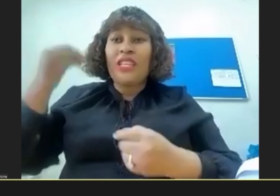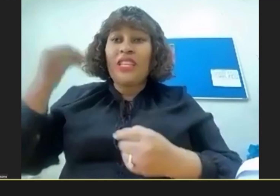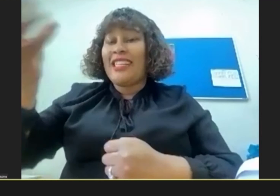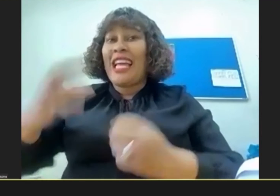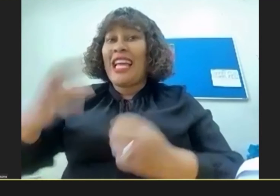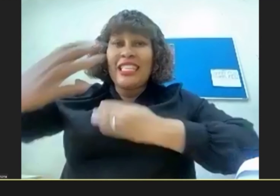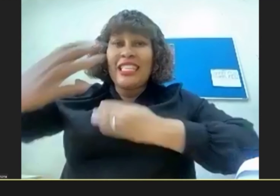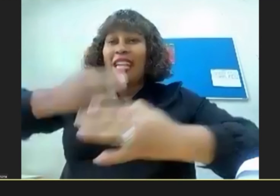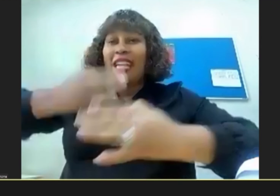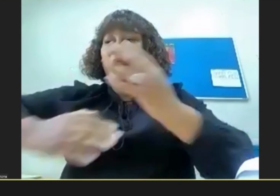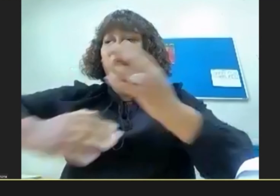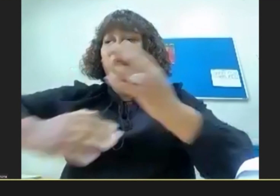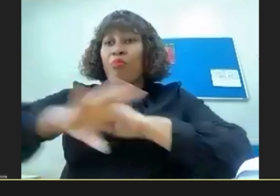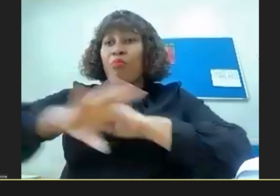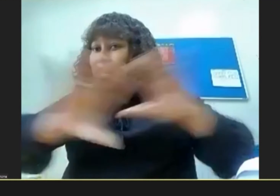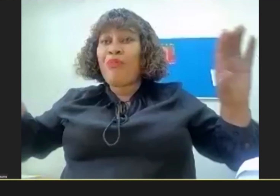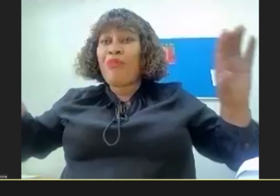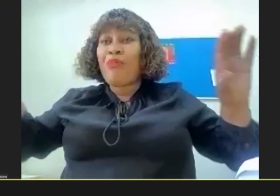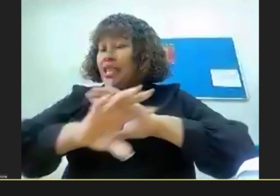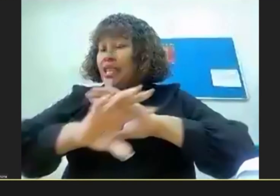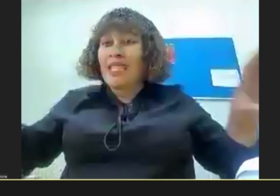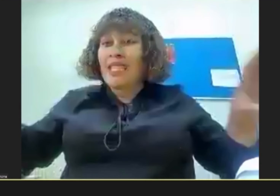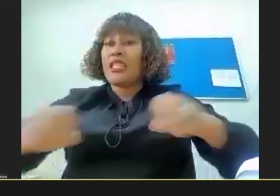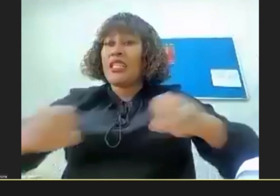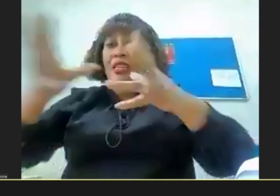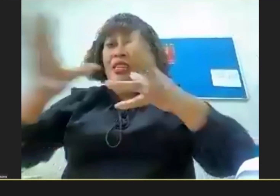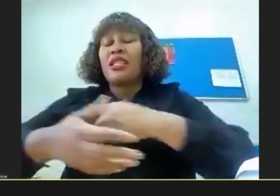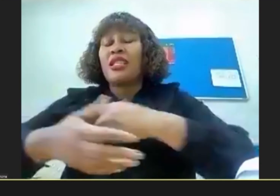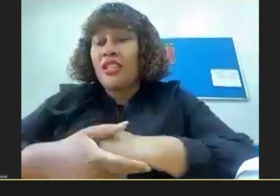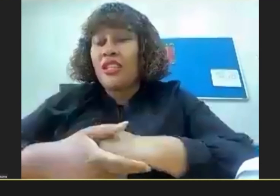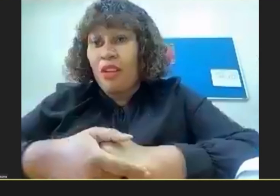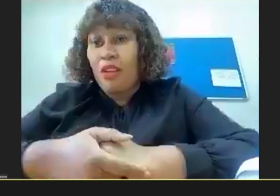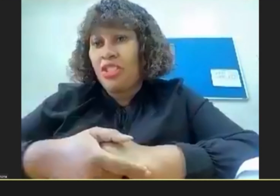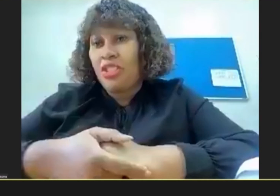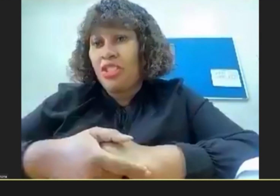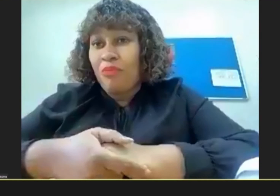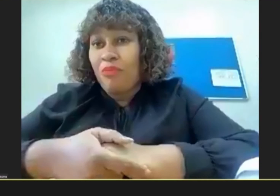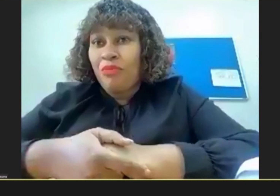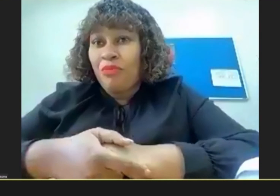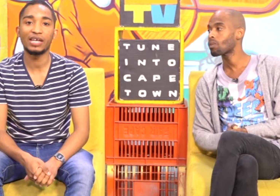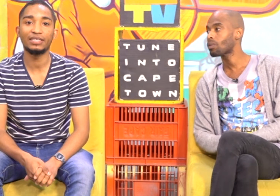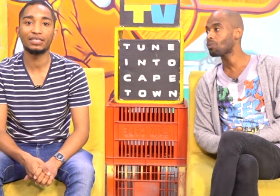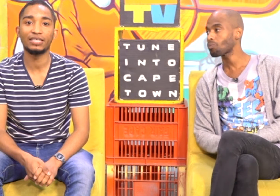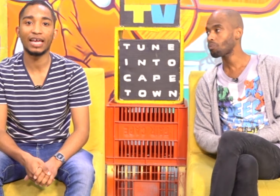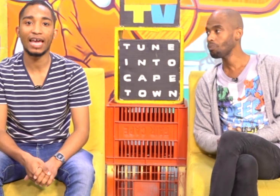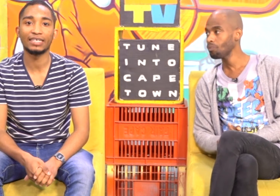Until now I could make up a sentence And express myself in the language Wow, that is so interesting And